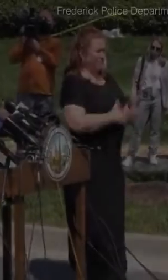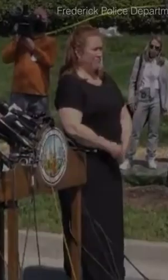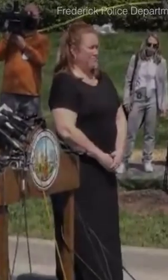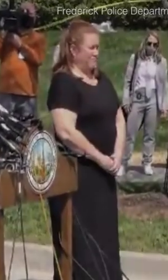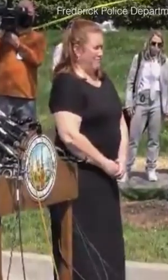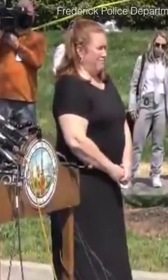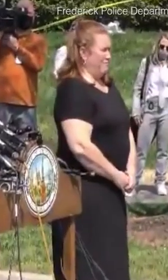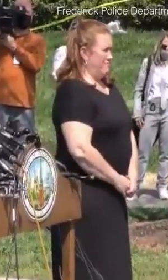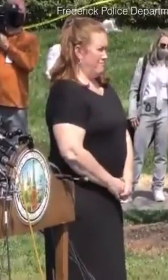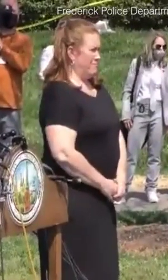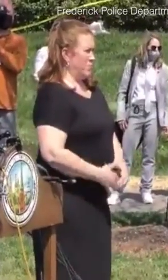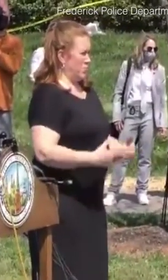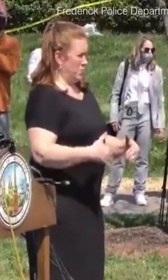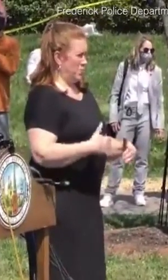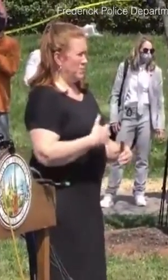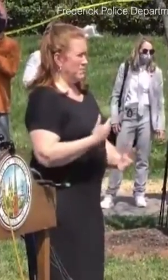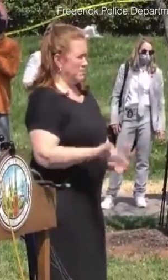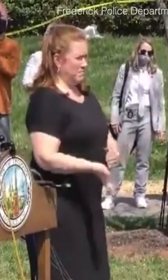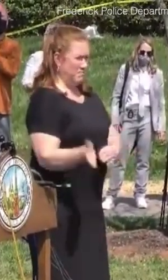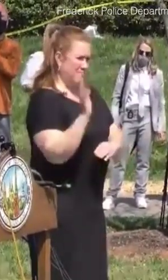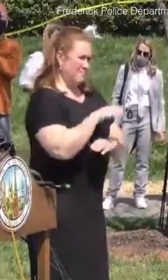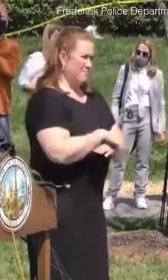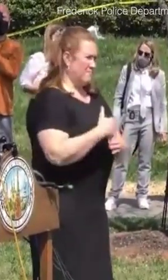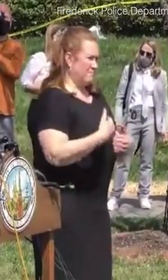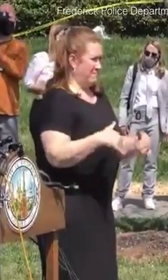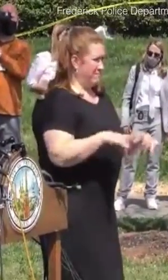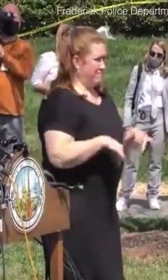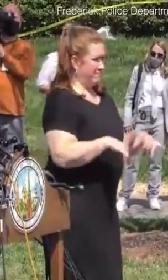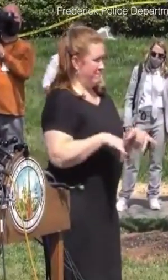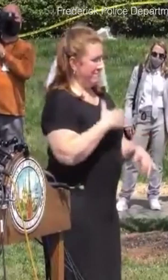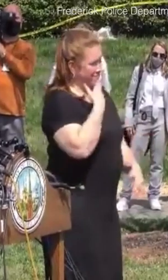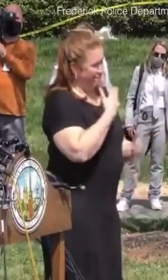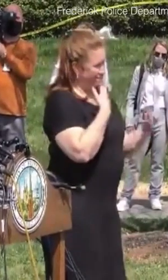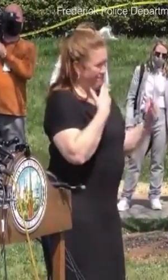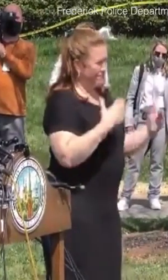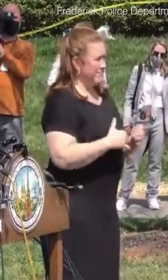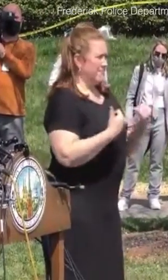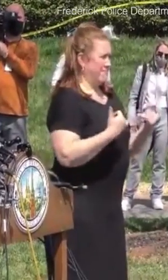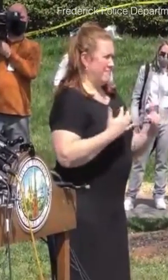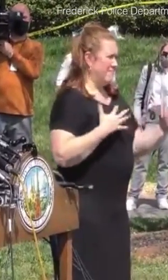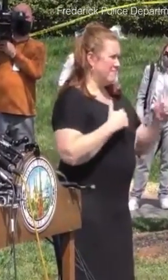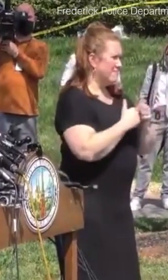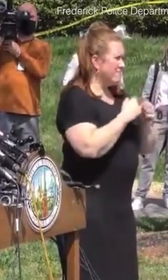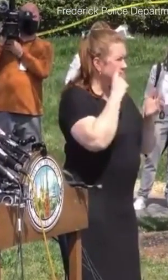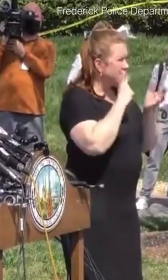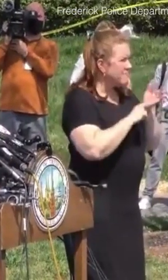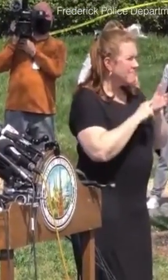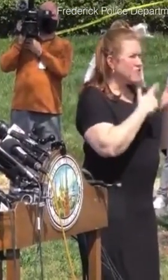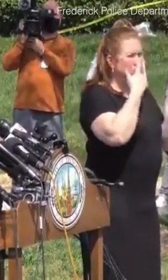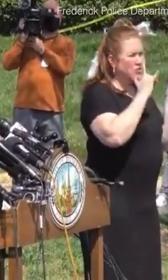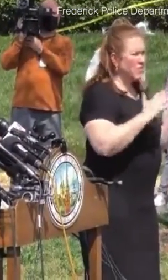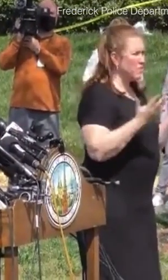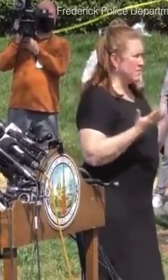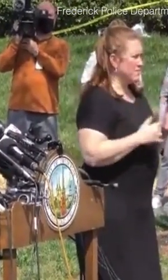today. I know it's been a long day. I'm going to update you on some of the investigative things that have taken place. And then General Talley will provide an update on